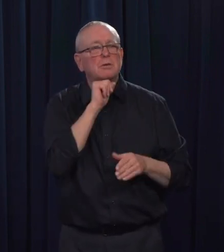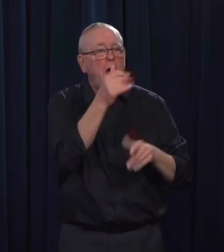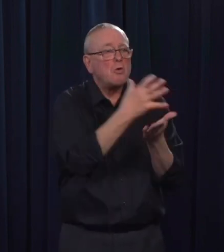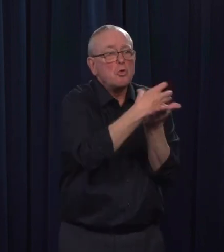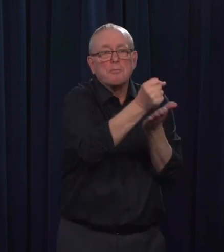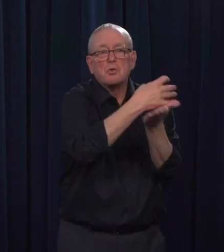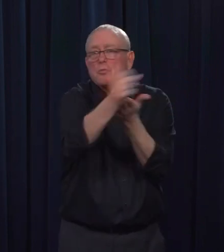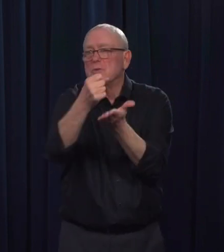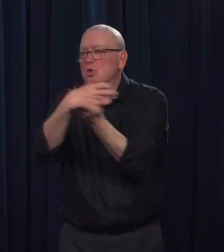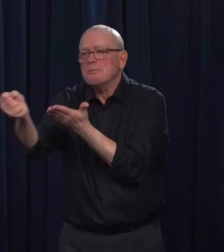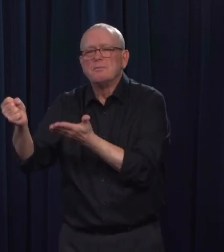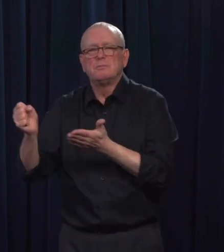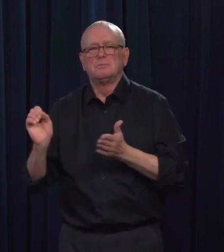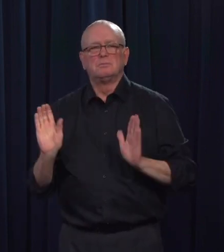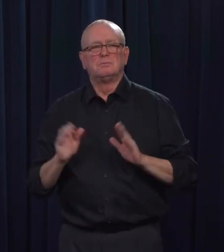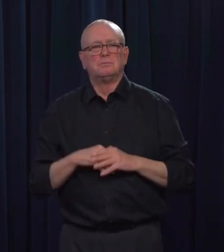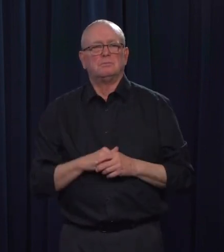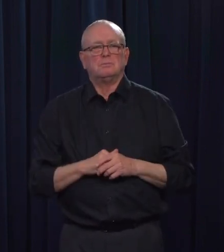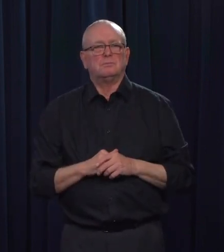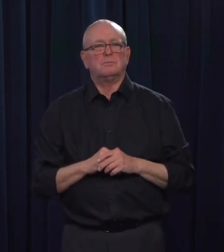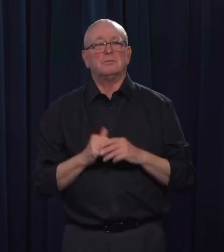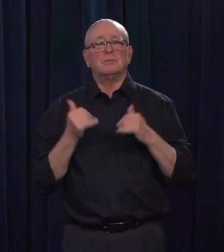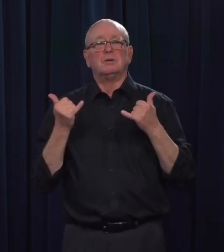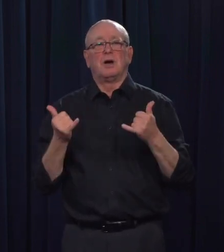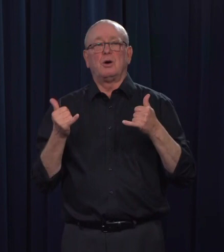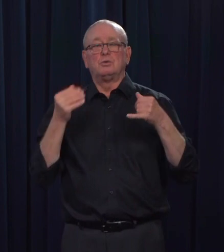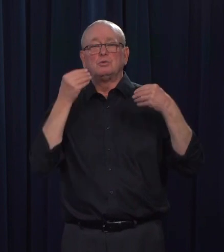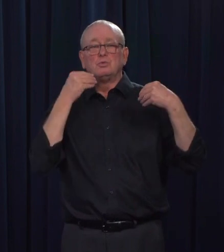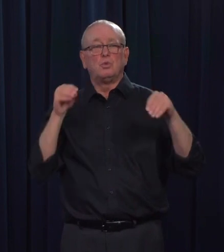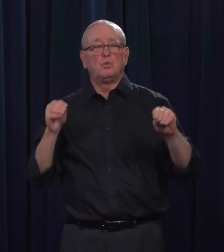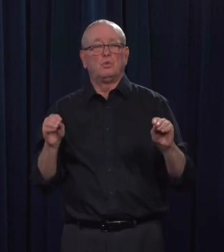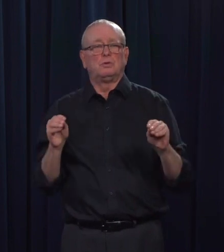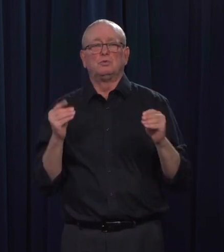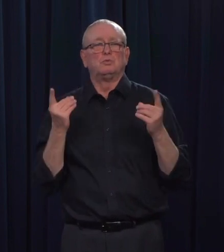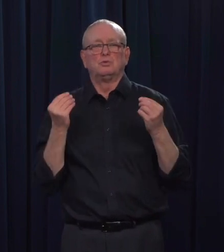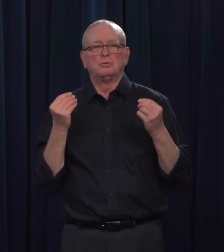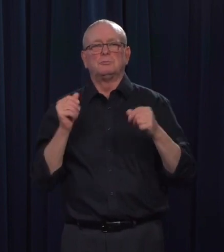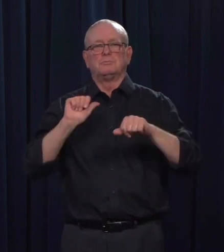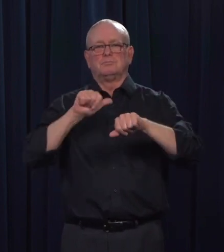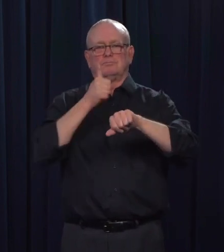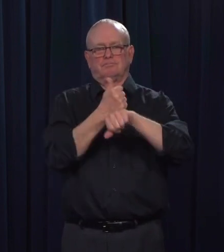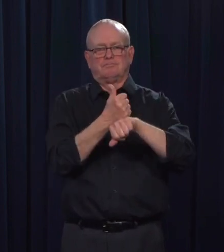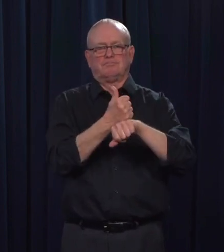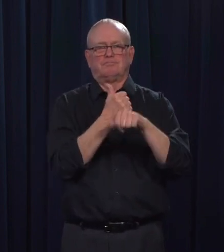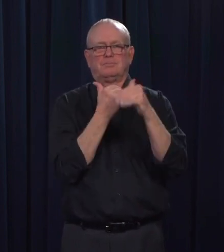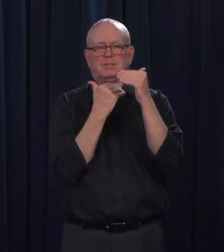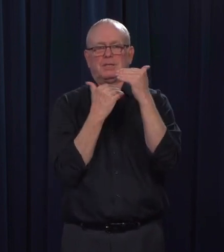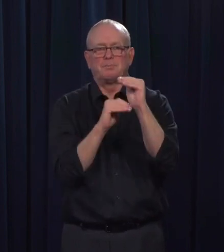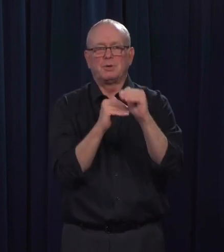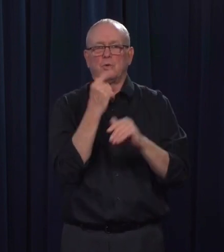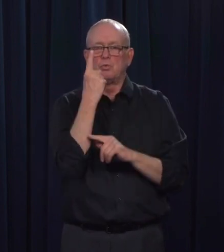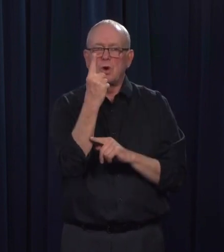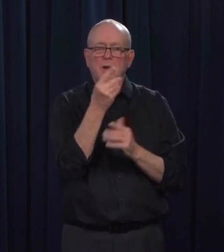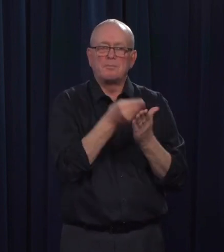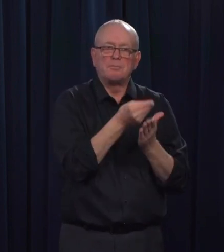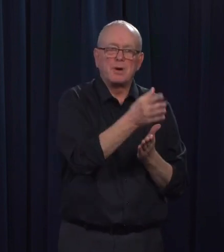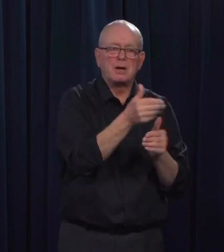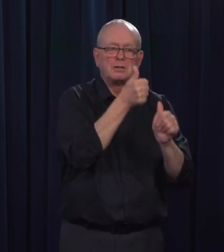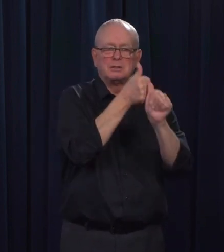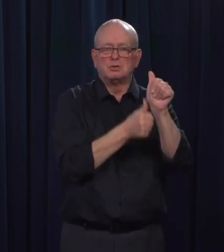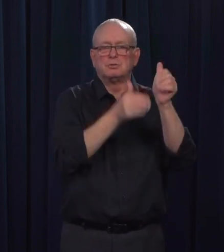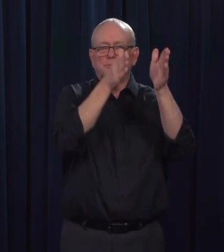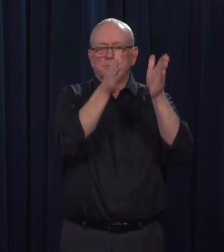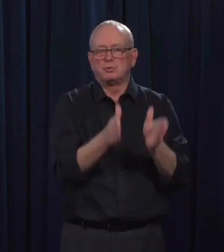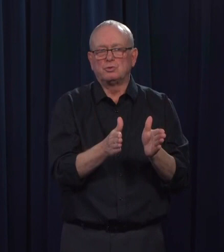with a number of measures. Like item limits per customer, reduced business hours, seniors-only early opening